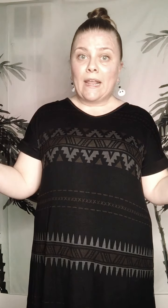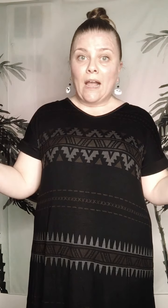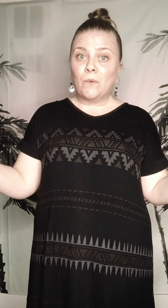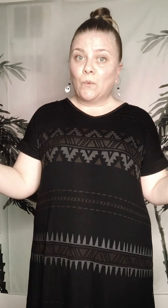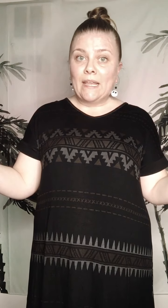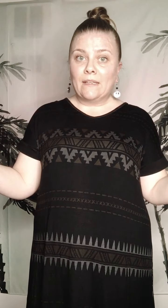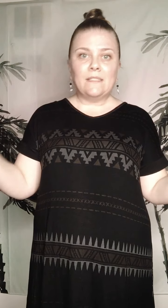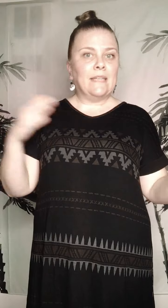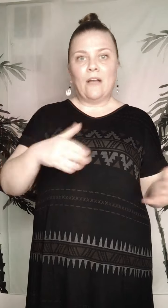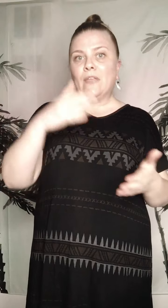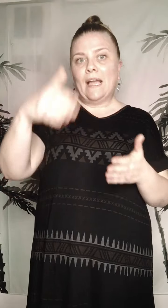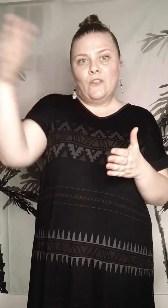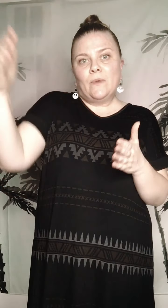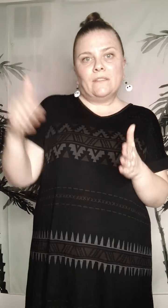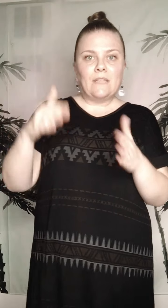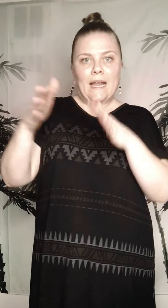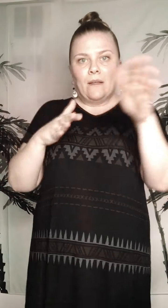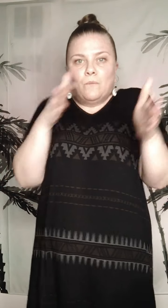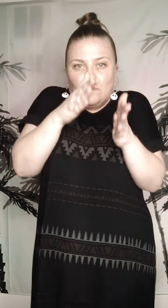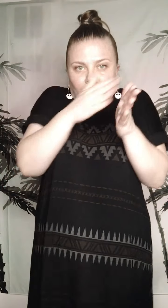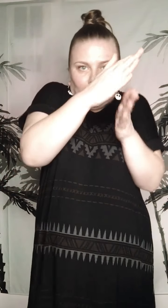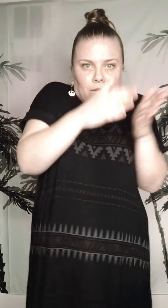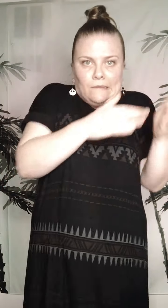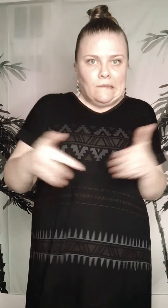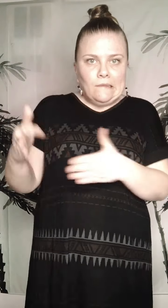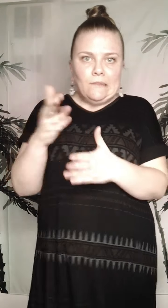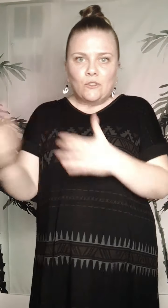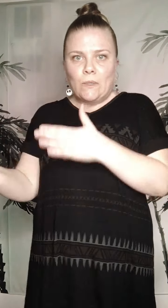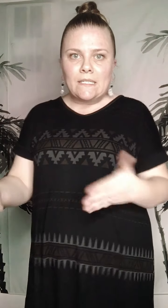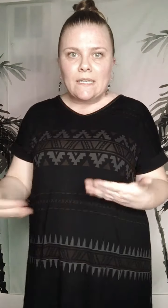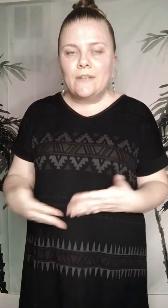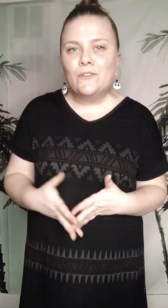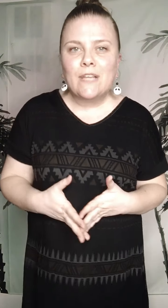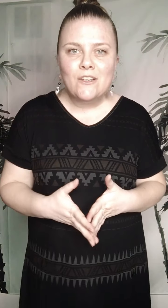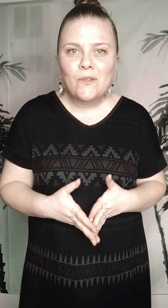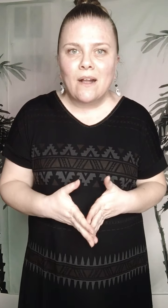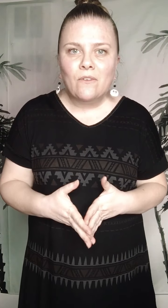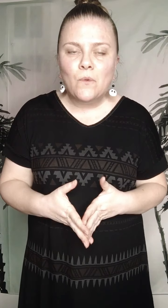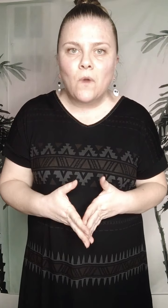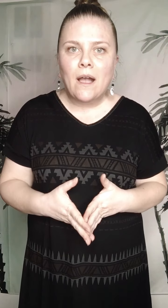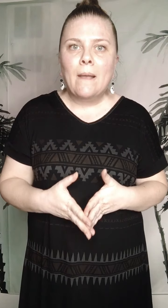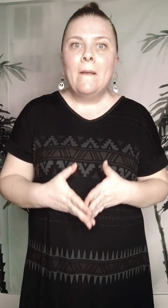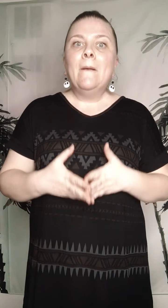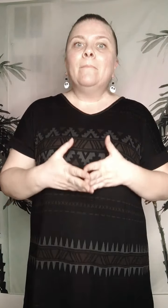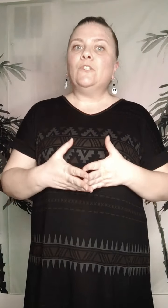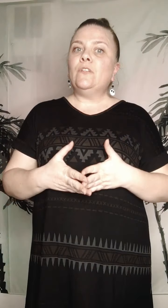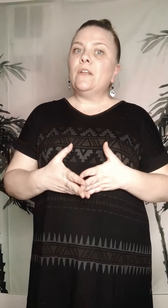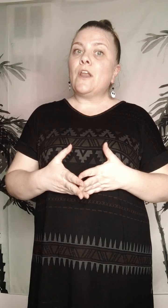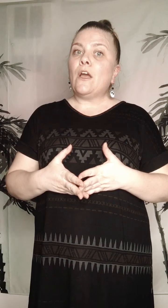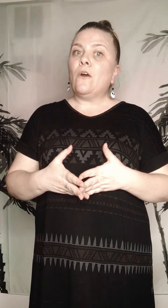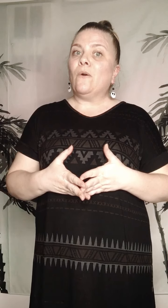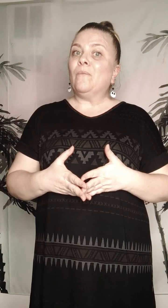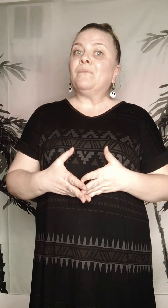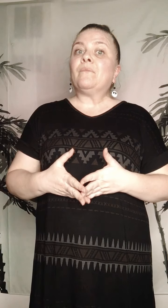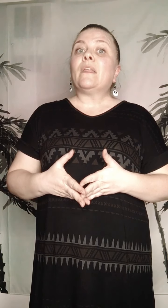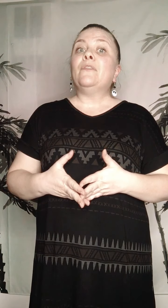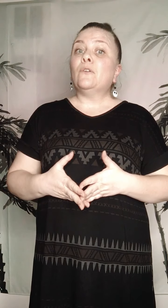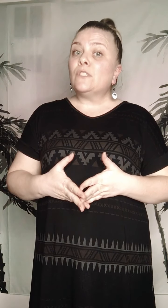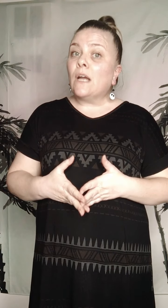-hour weeks. Now, yeah, you can kind of squeeze it into your schedule however you want, but you need to know those top